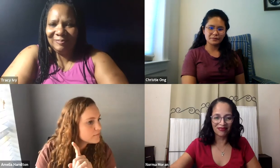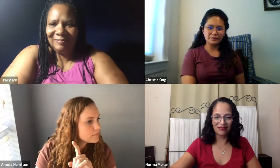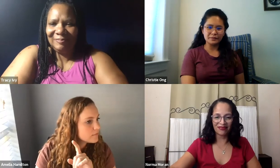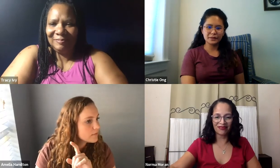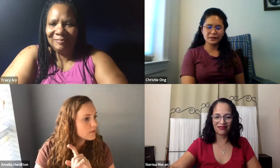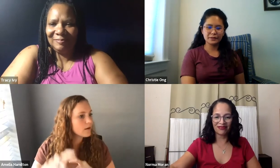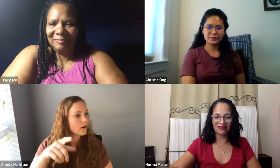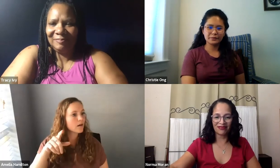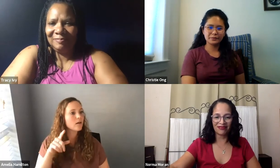go back to another question.